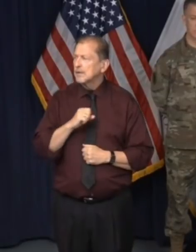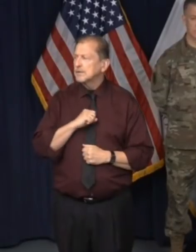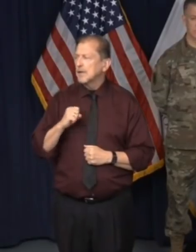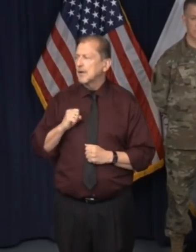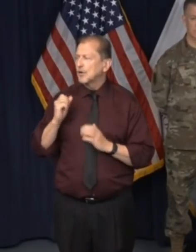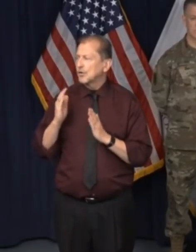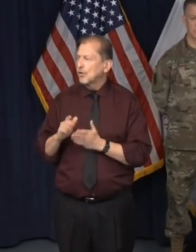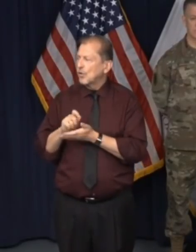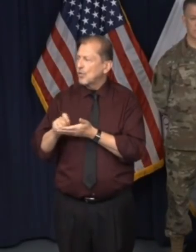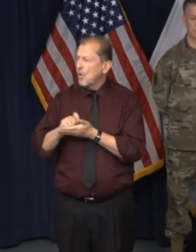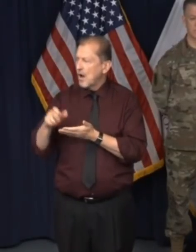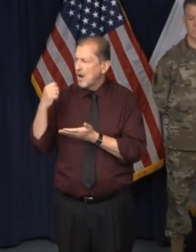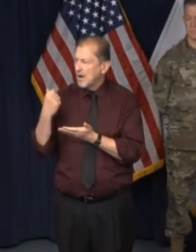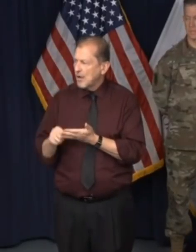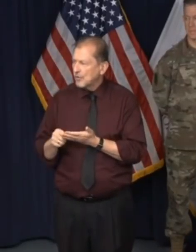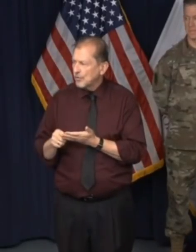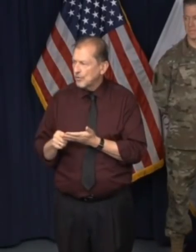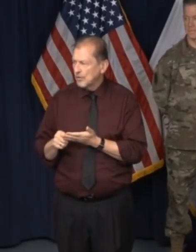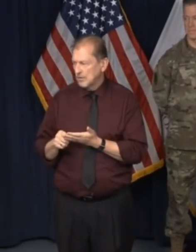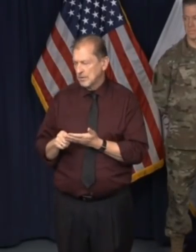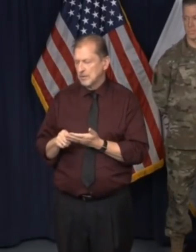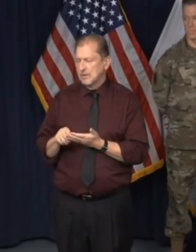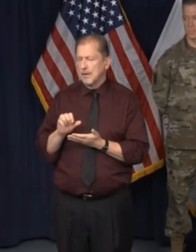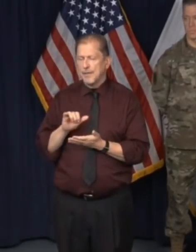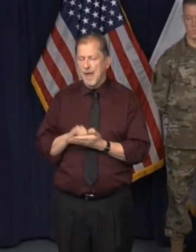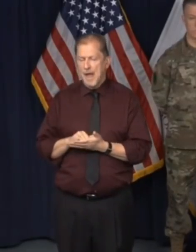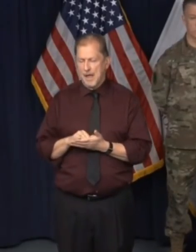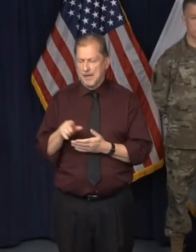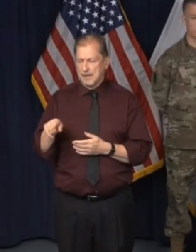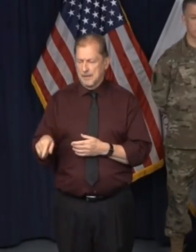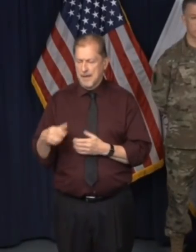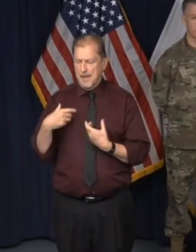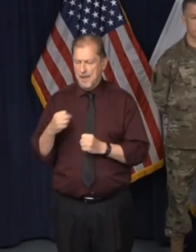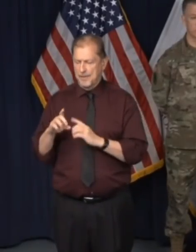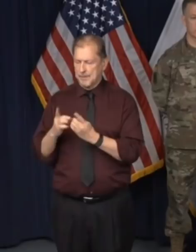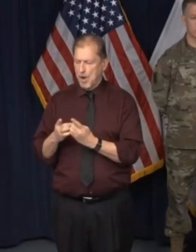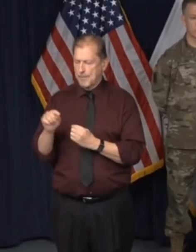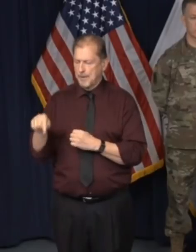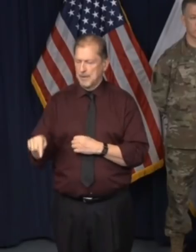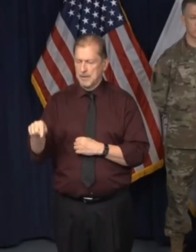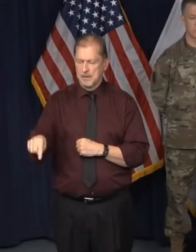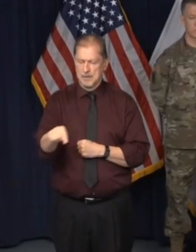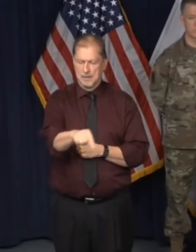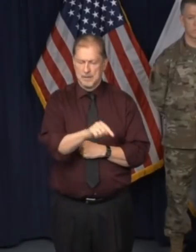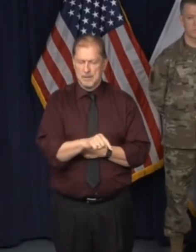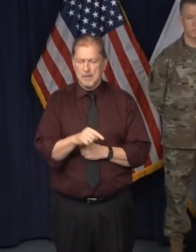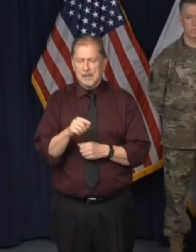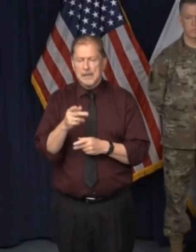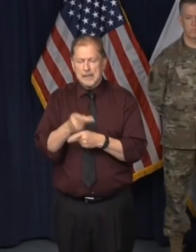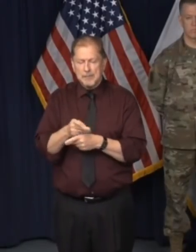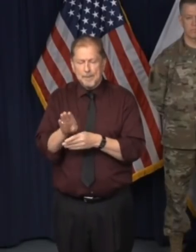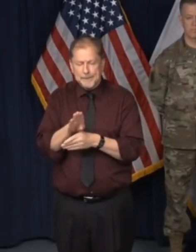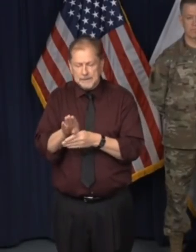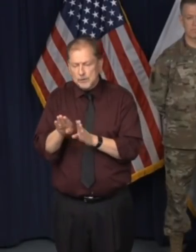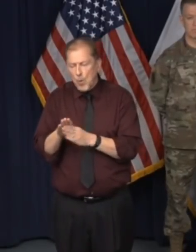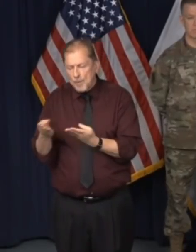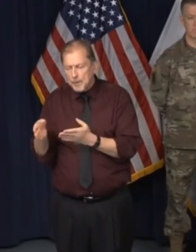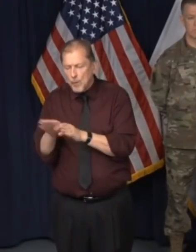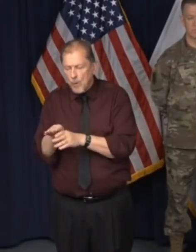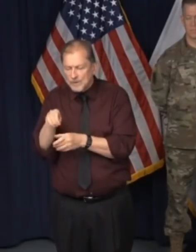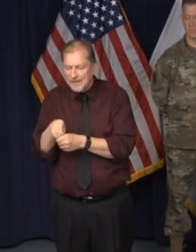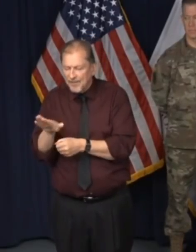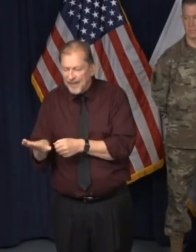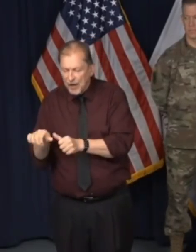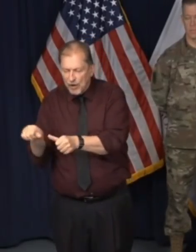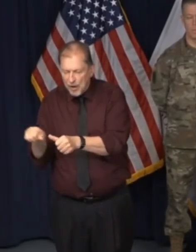requesting a uniform policy that empowers local health departments to make decisions concerning business closures and openings in their respective counties. What is